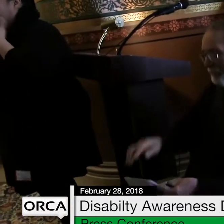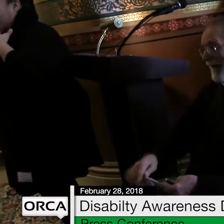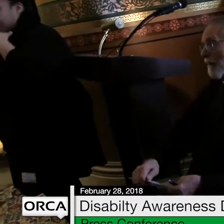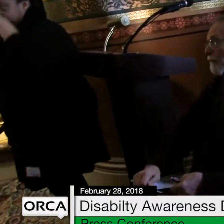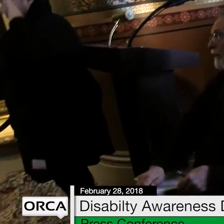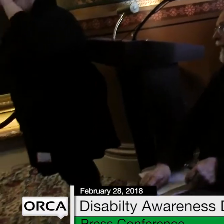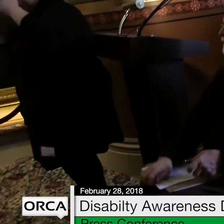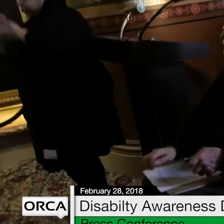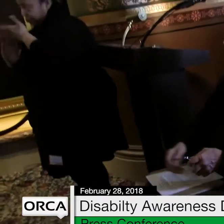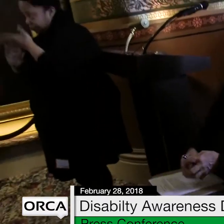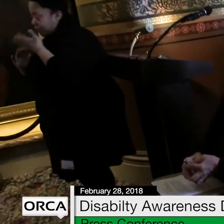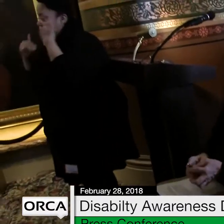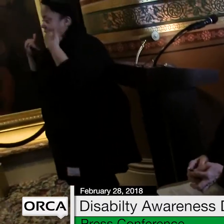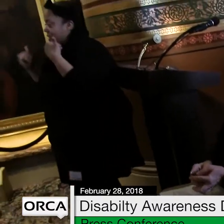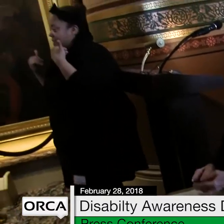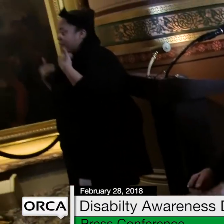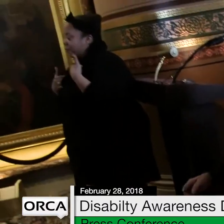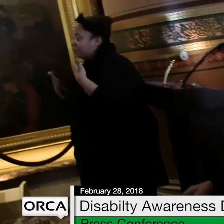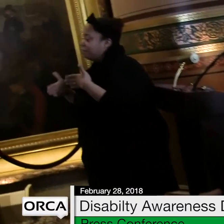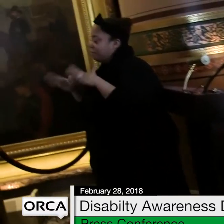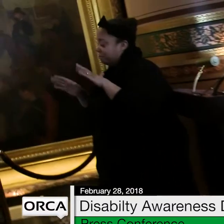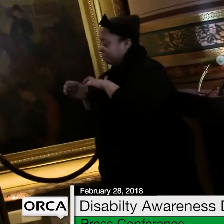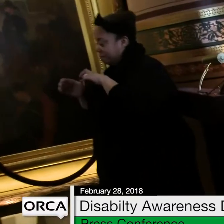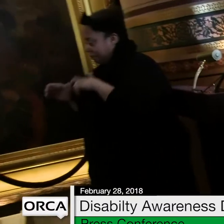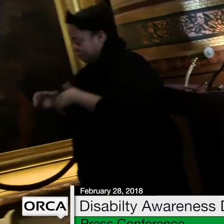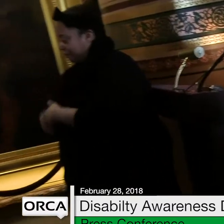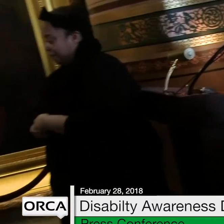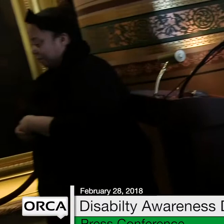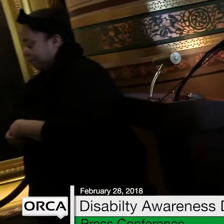but Pam asked me to stand in for her.